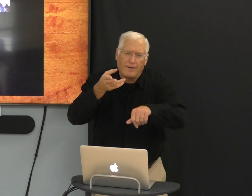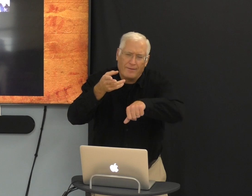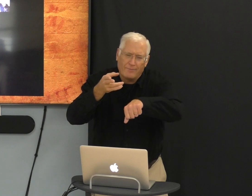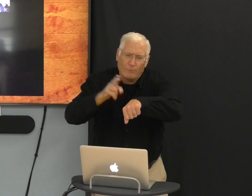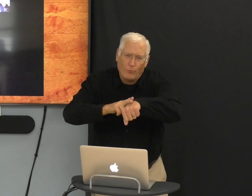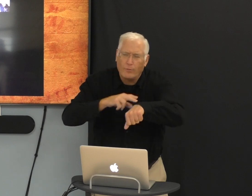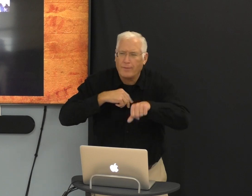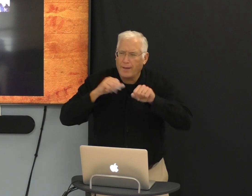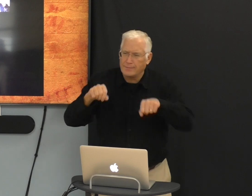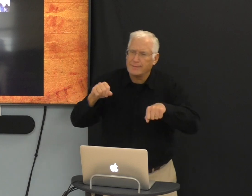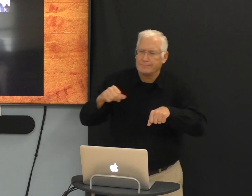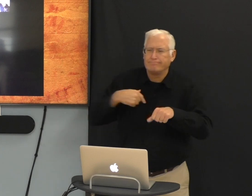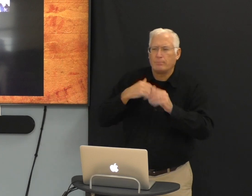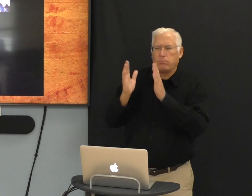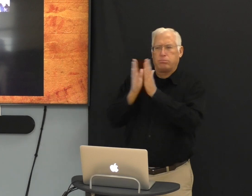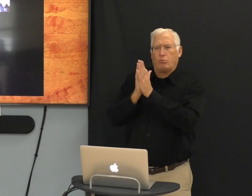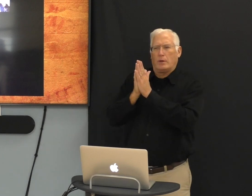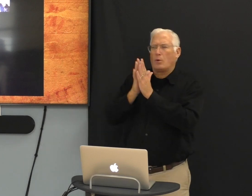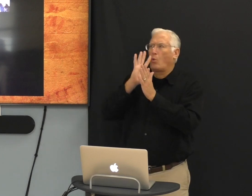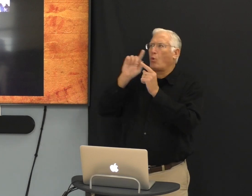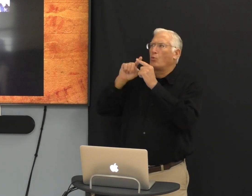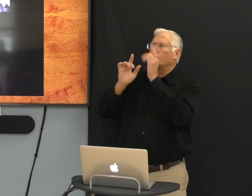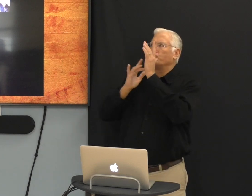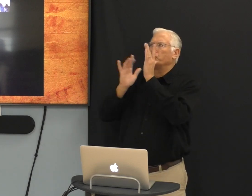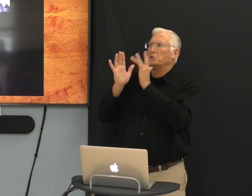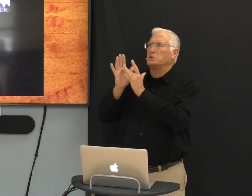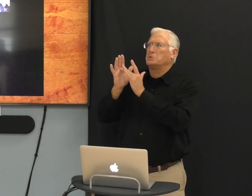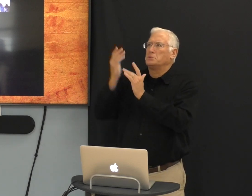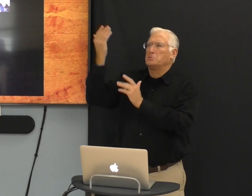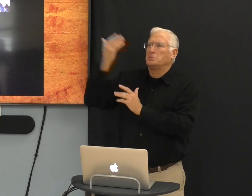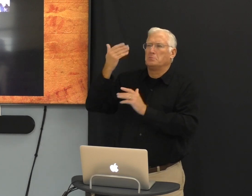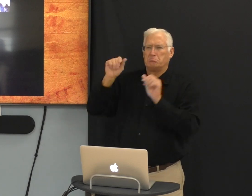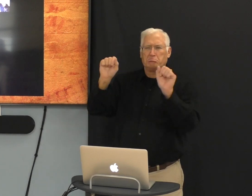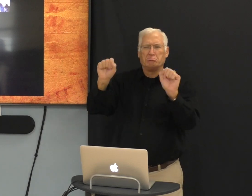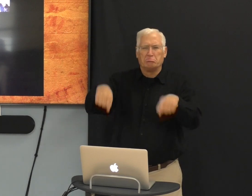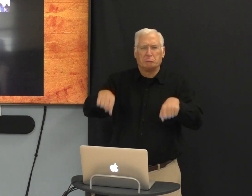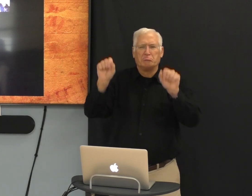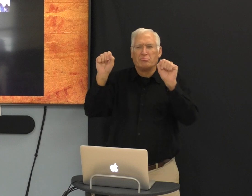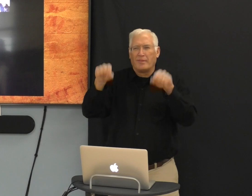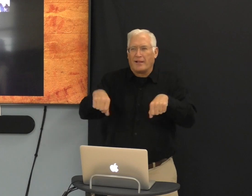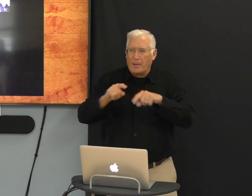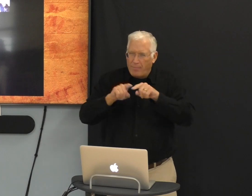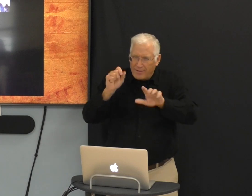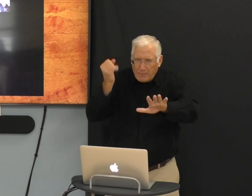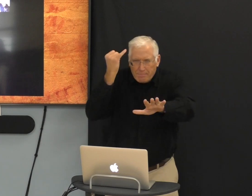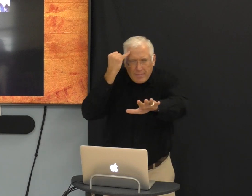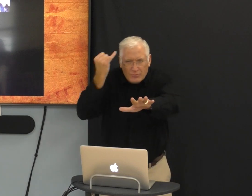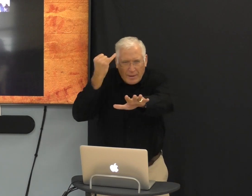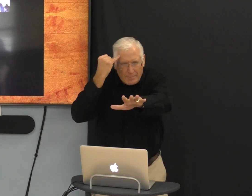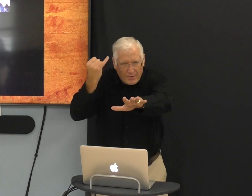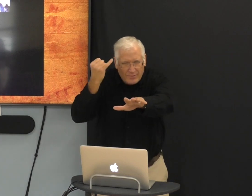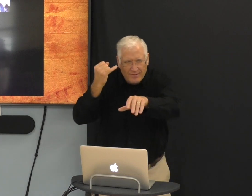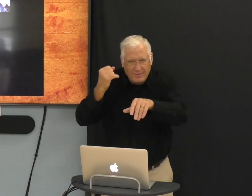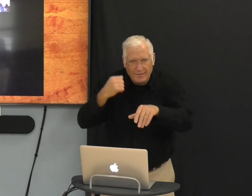And of course, I can pray and talk to Jesus. Right? But imagine,